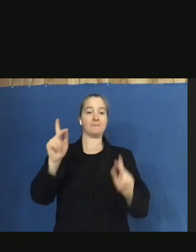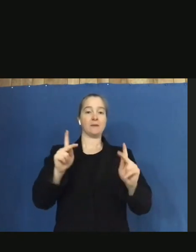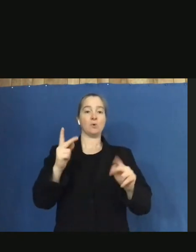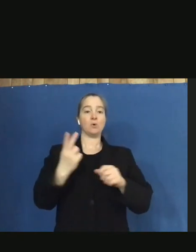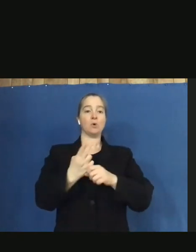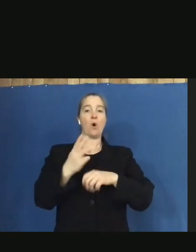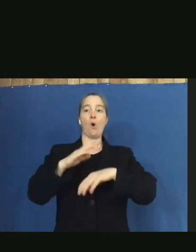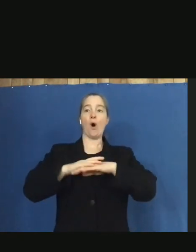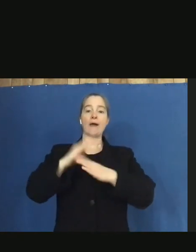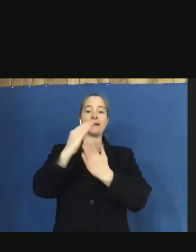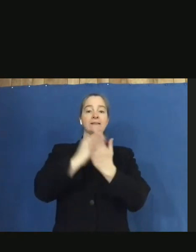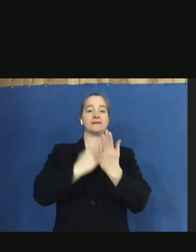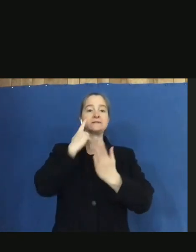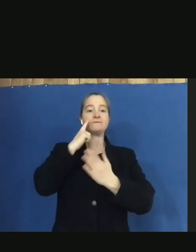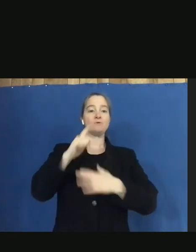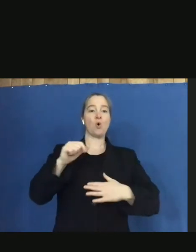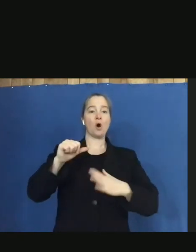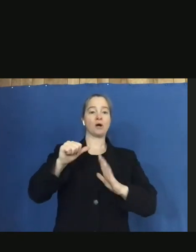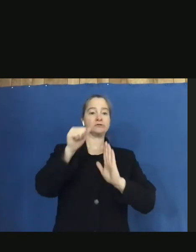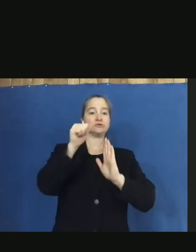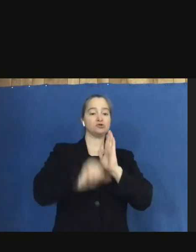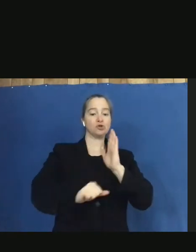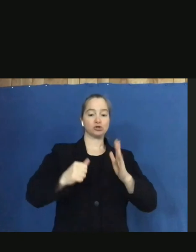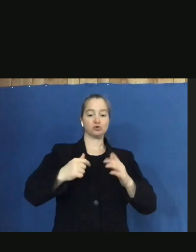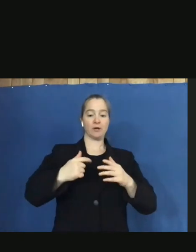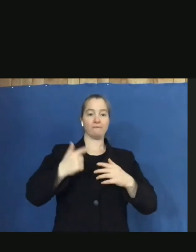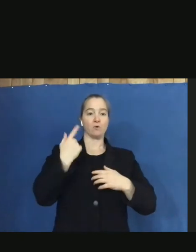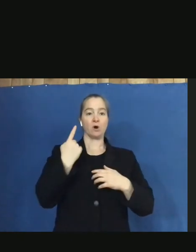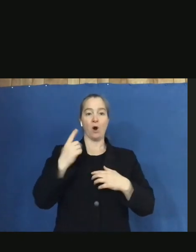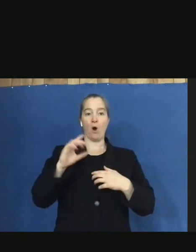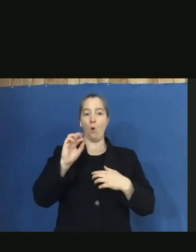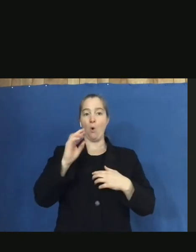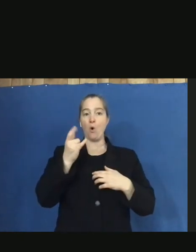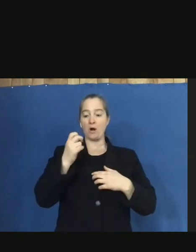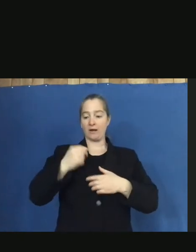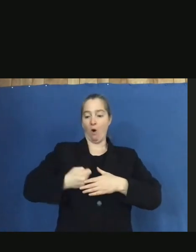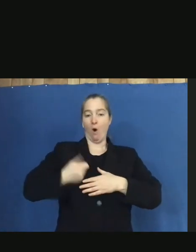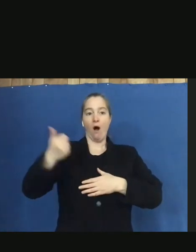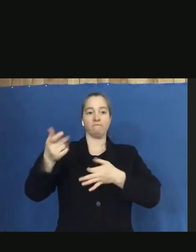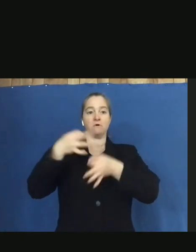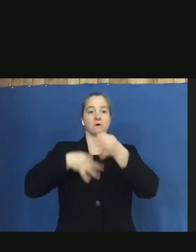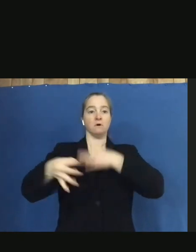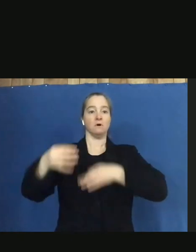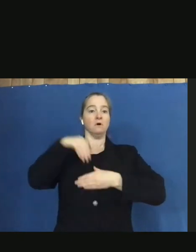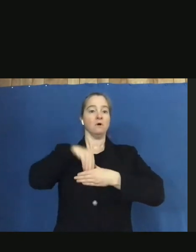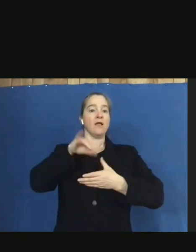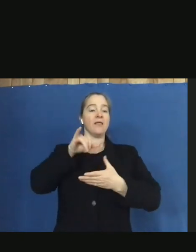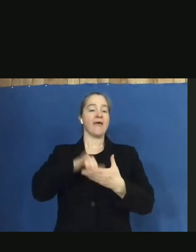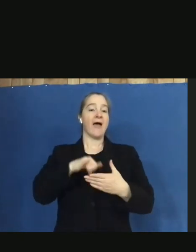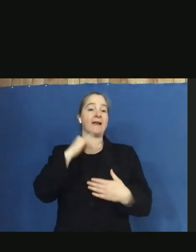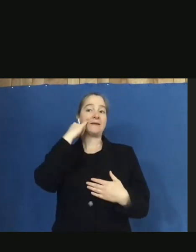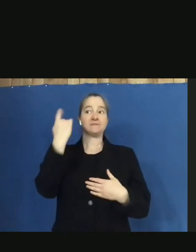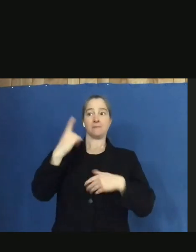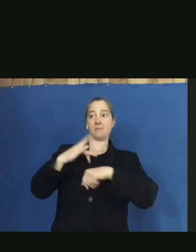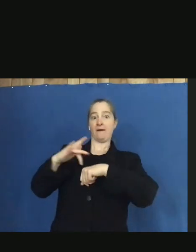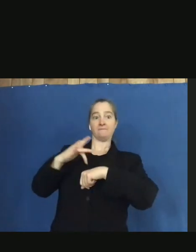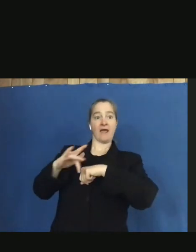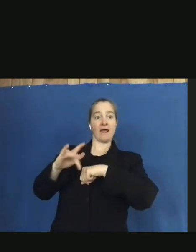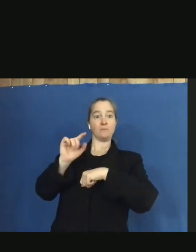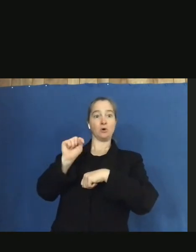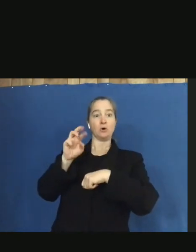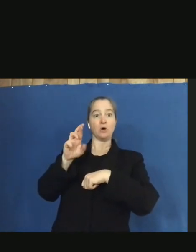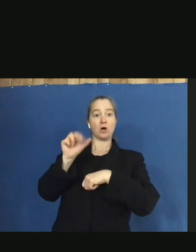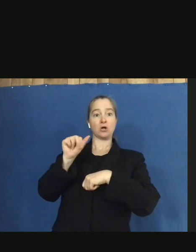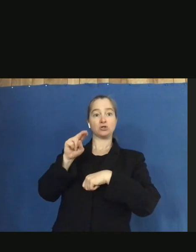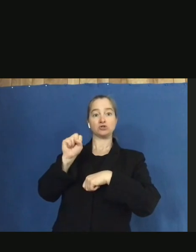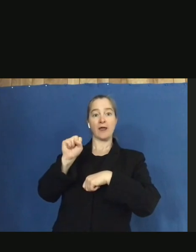lists and those types of things that, you know, worst case scenario, if something would become available to them during an